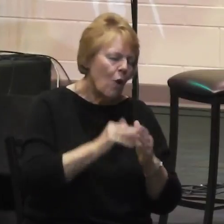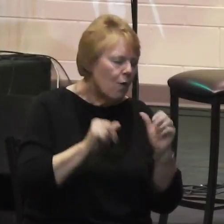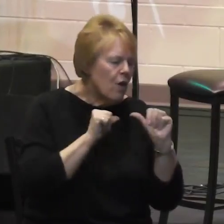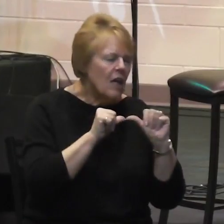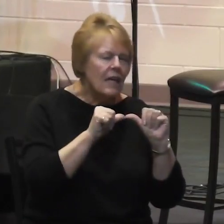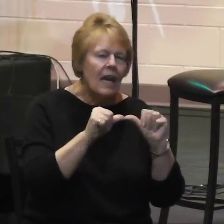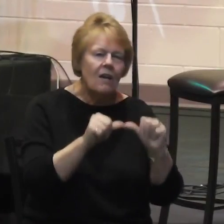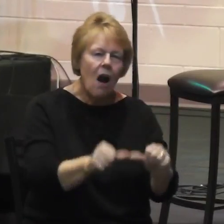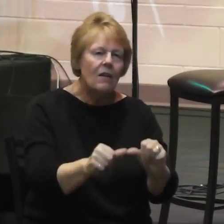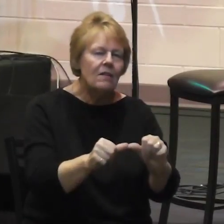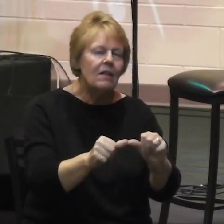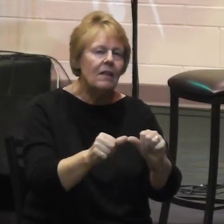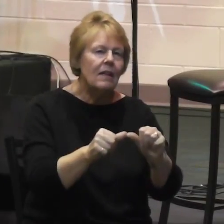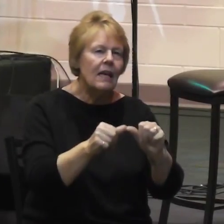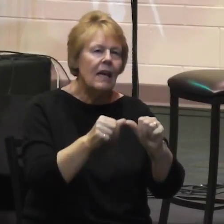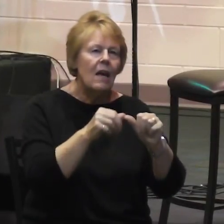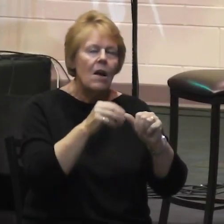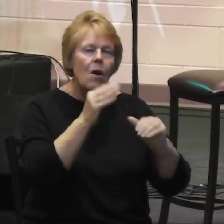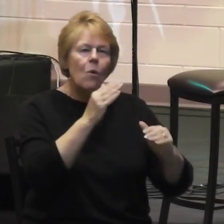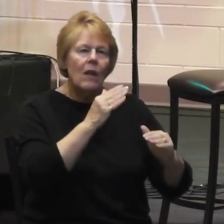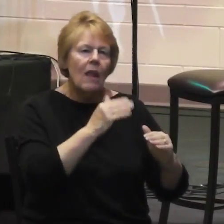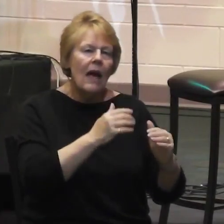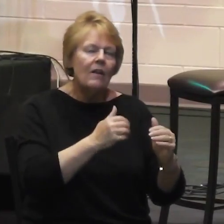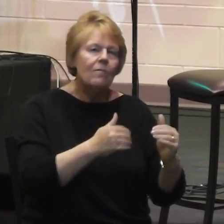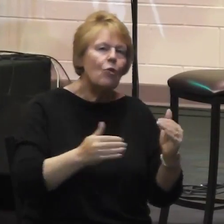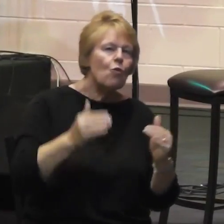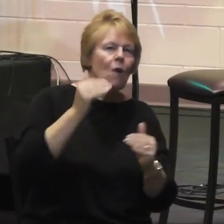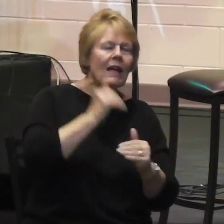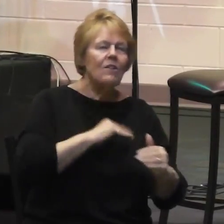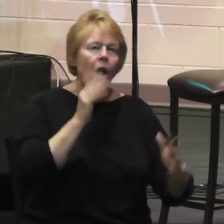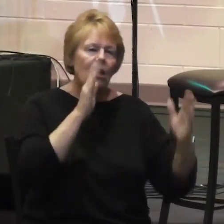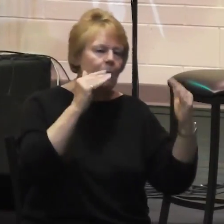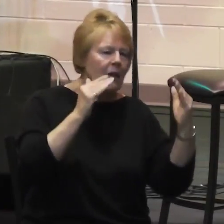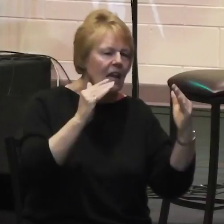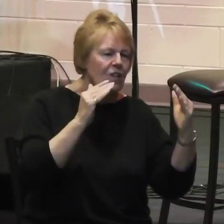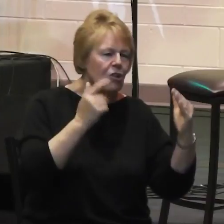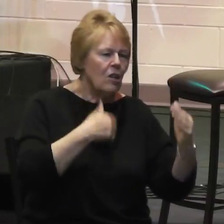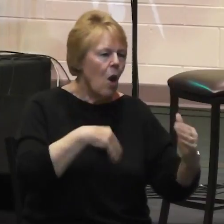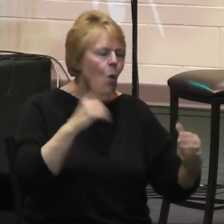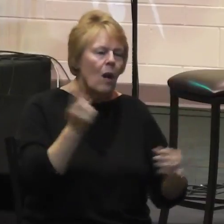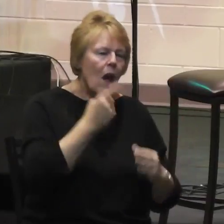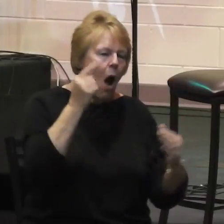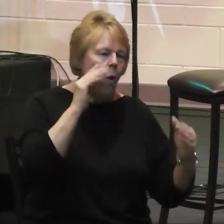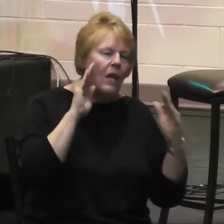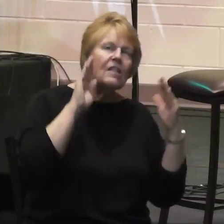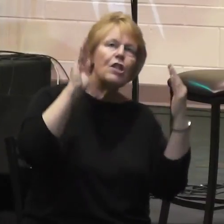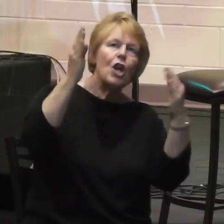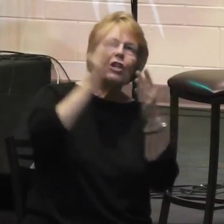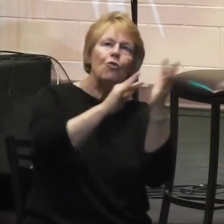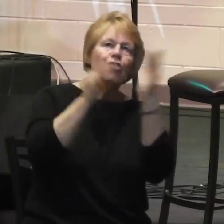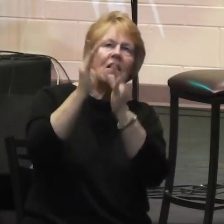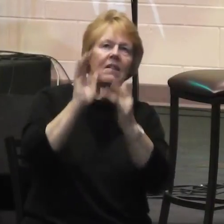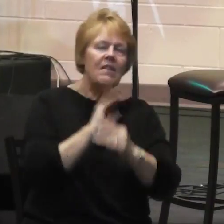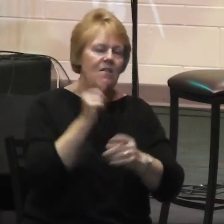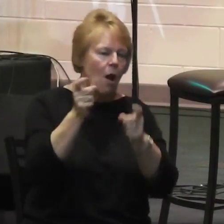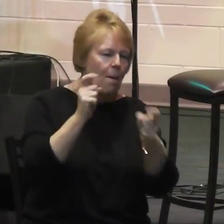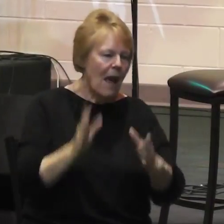perspective to the lordship of Christ and we must always look to Jesus as a master and as